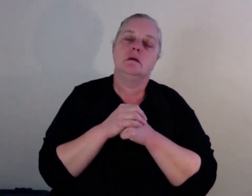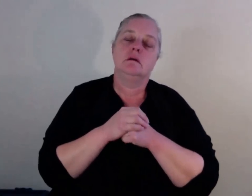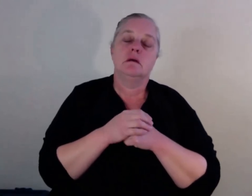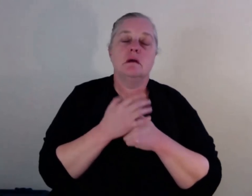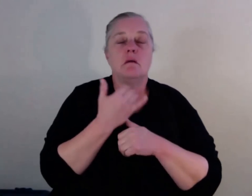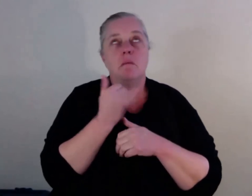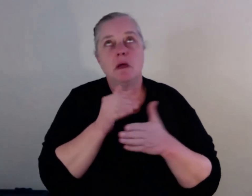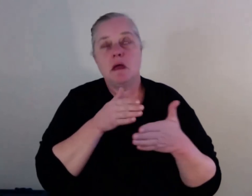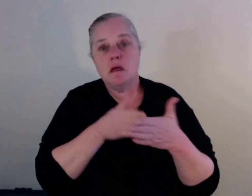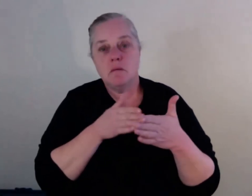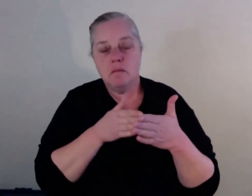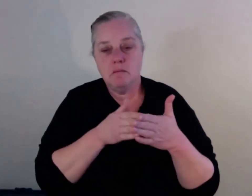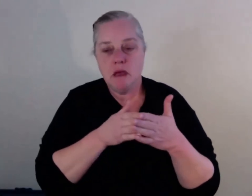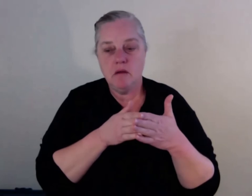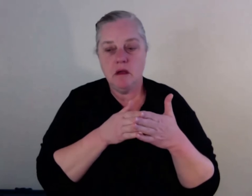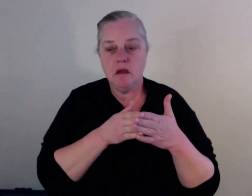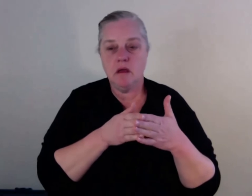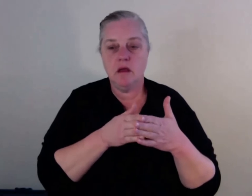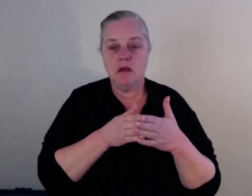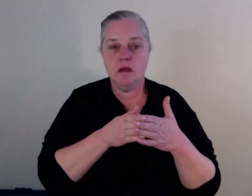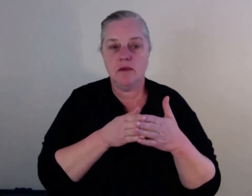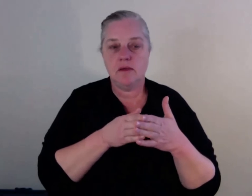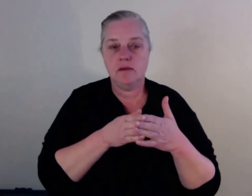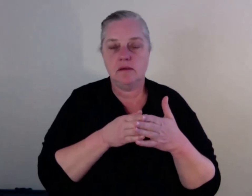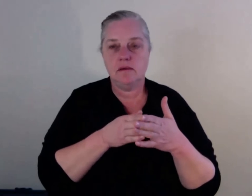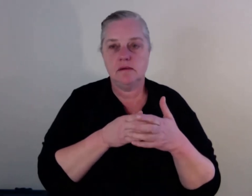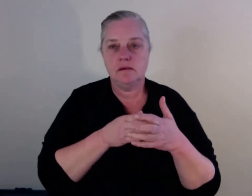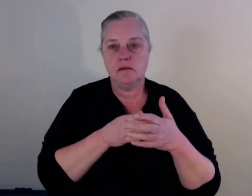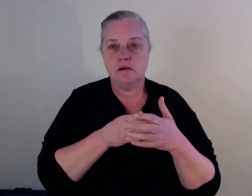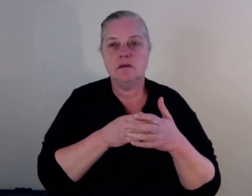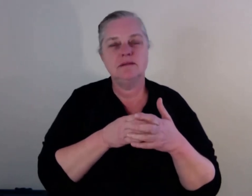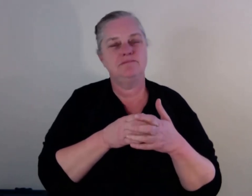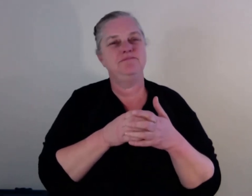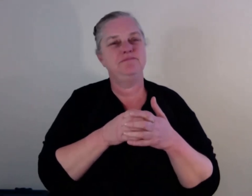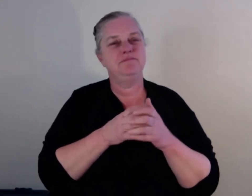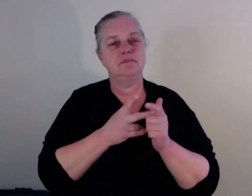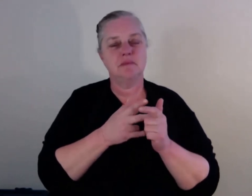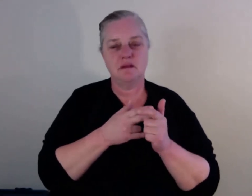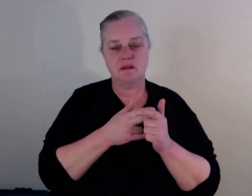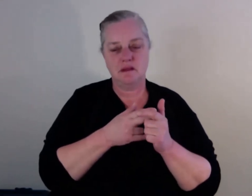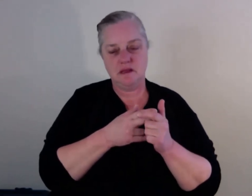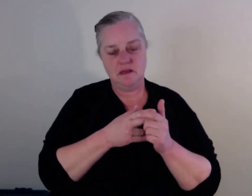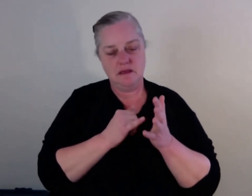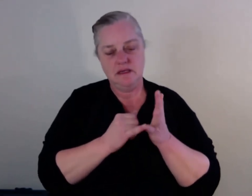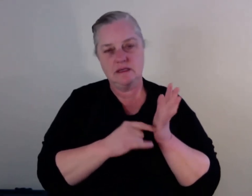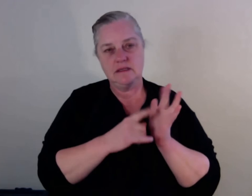really, you know, the stigma, you've never gone out and, and asked for help. That's a massive barrier is asking